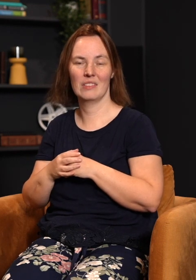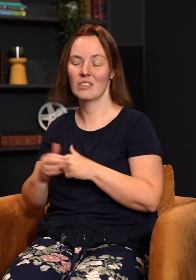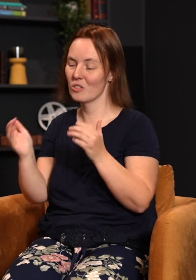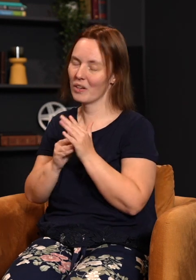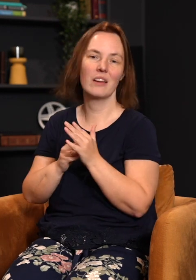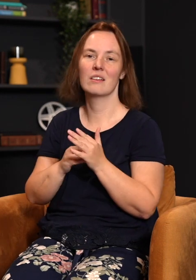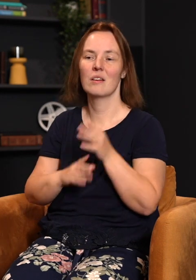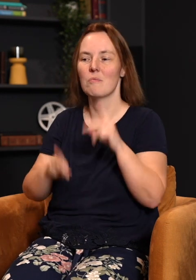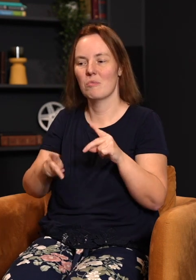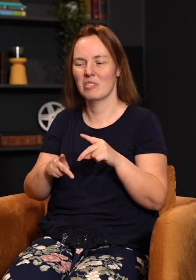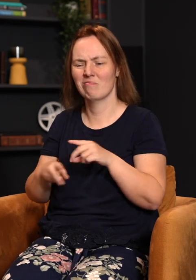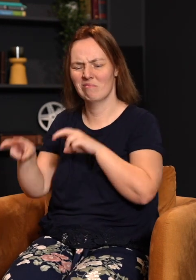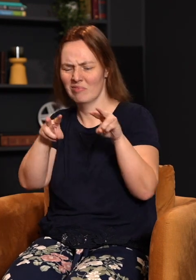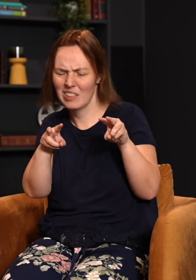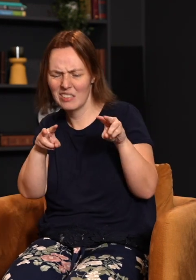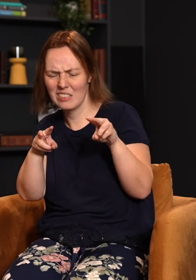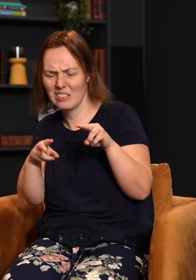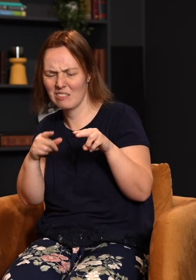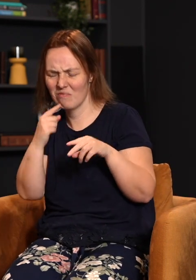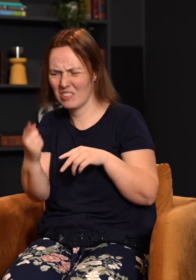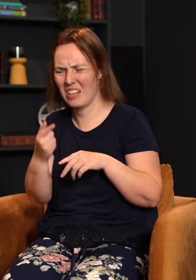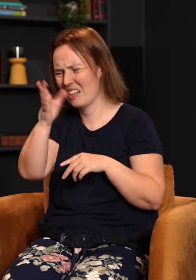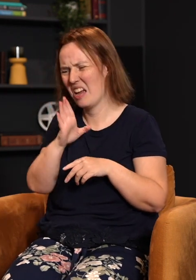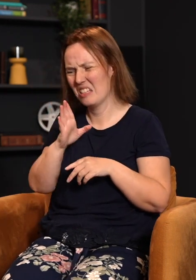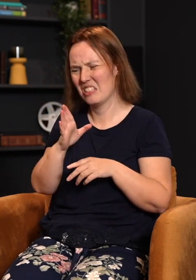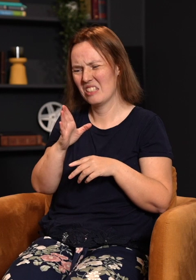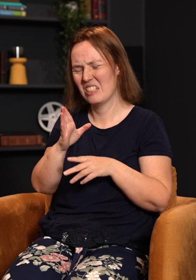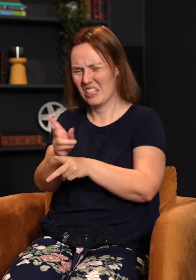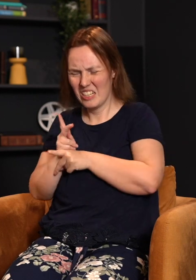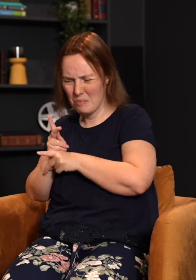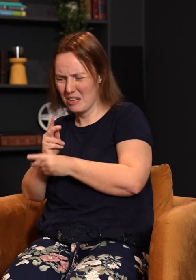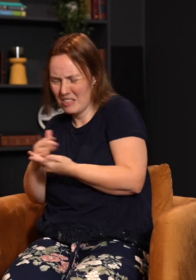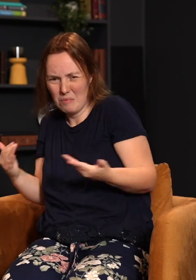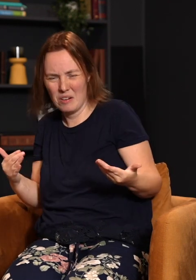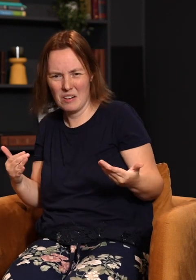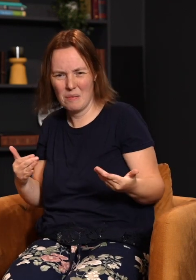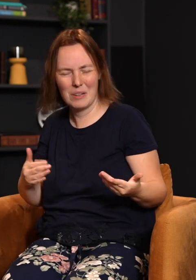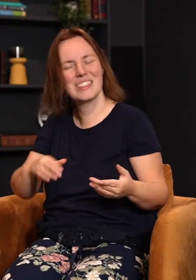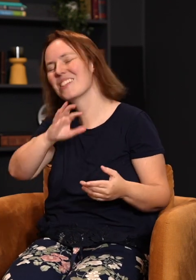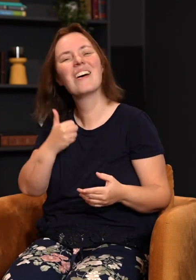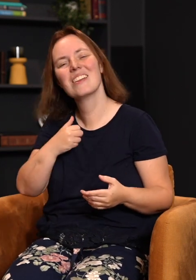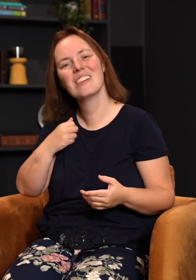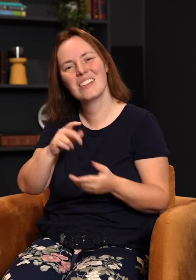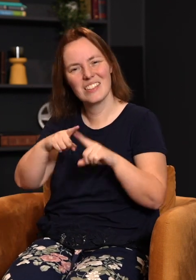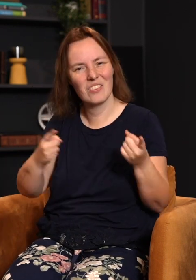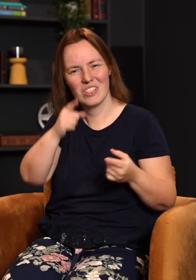And so, again, you know, people kind of look at that and say, well, God's holding up. But really, when you think of it, it's no different than you and me as parents. With you and me as parents, we